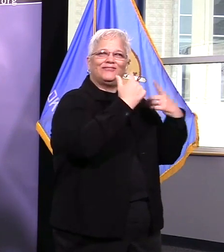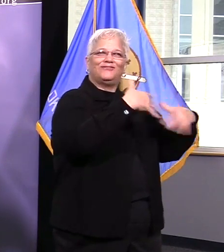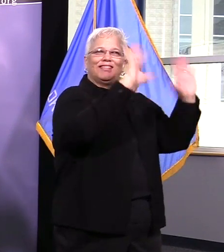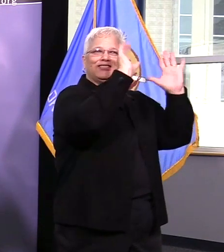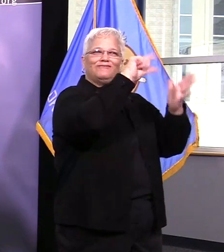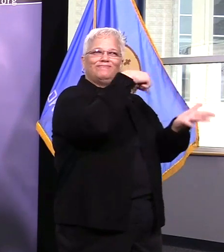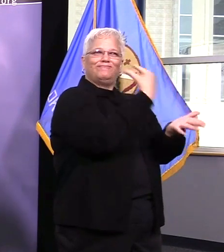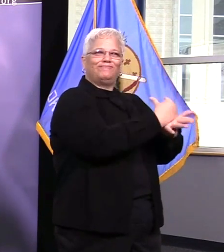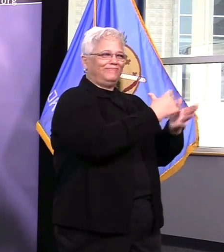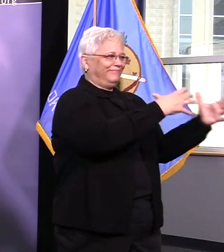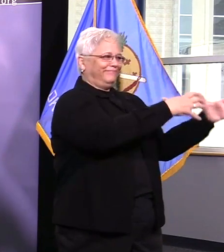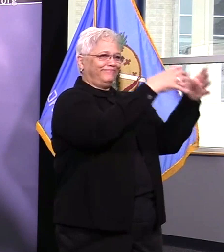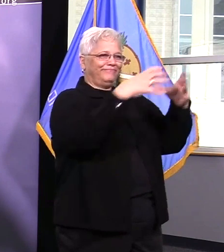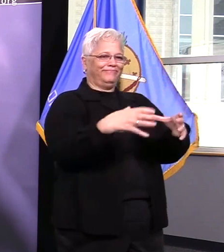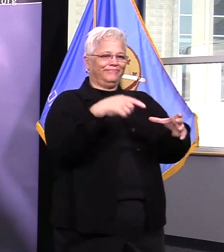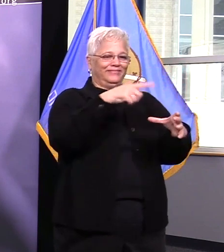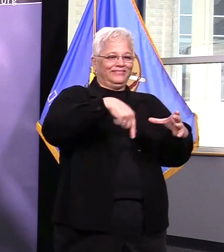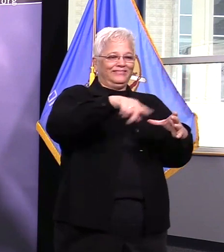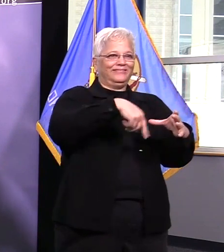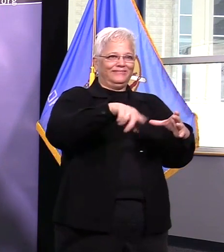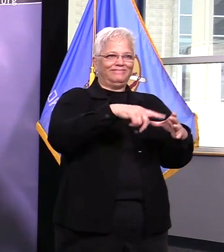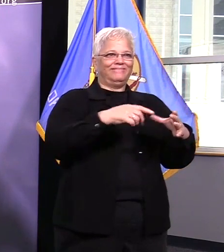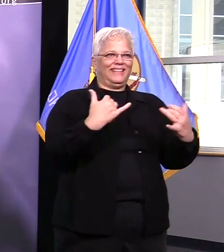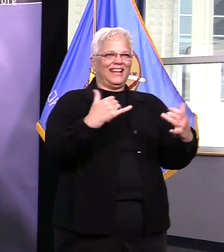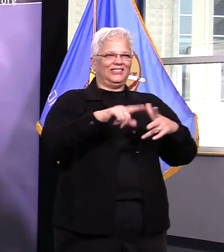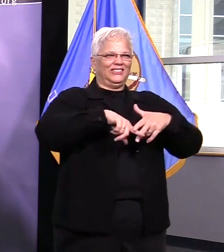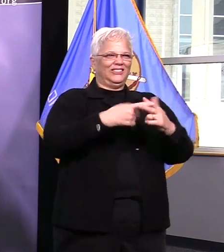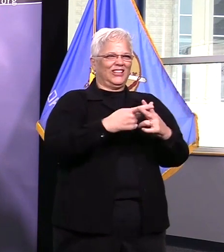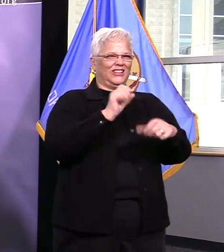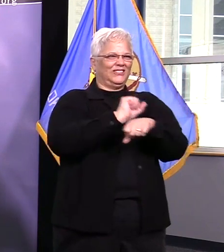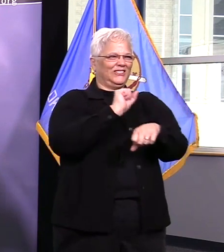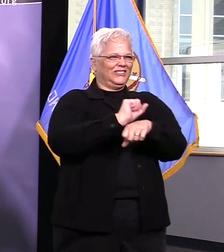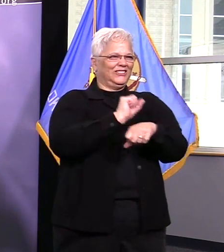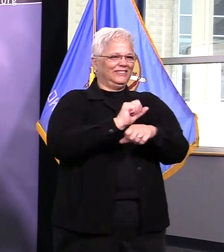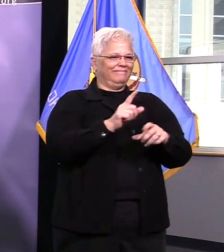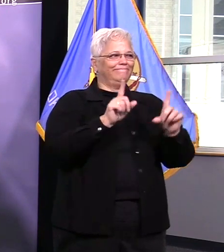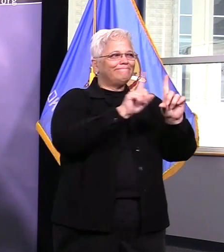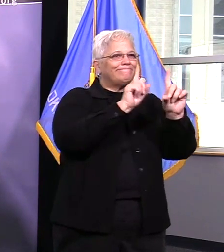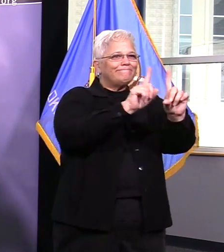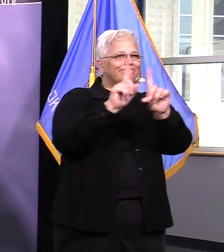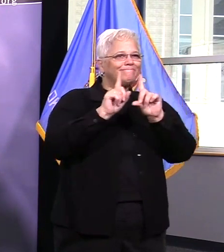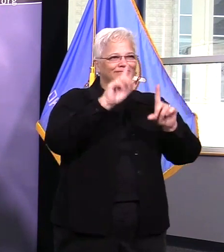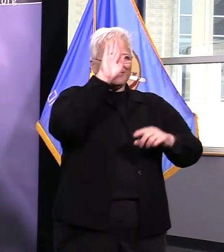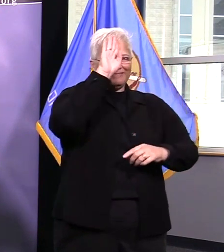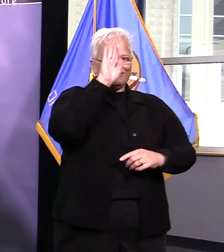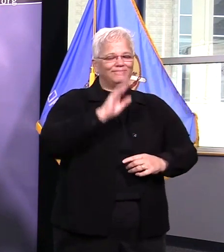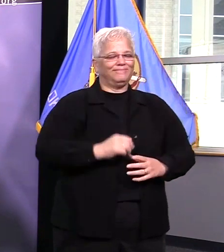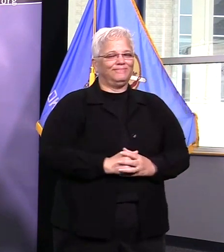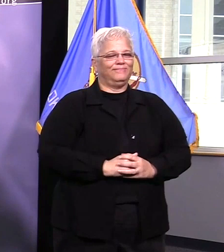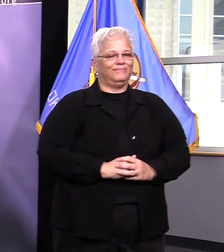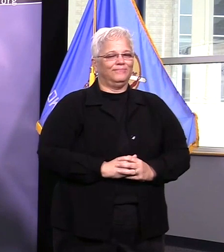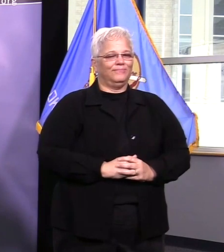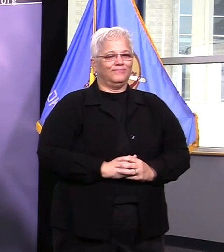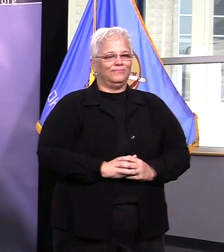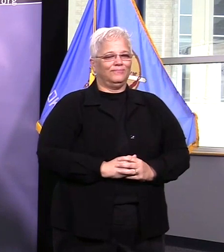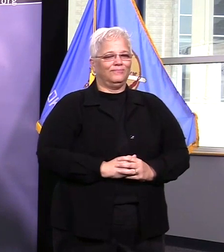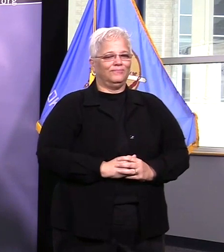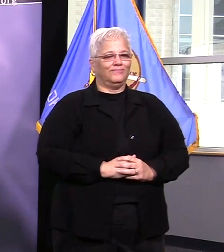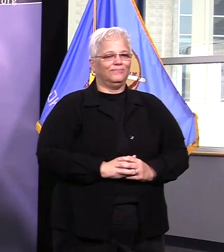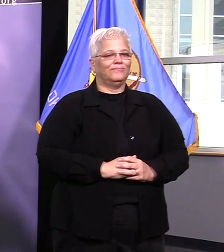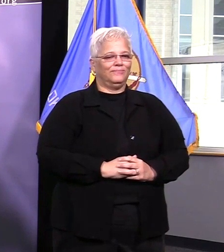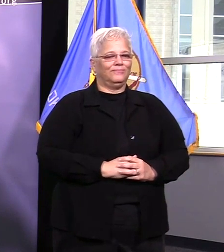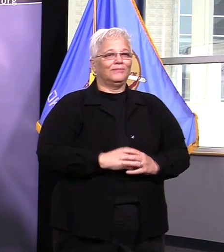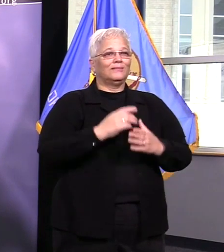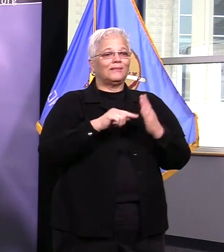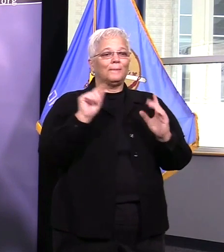at the additional staffing that we already had out there we had quite a few of our firefighters who were turning back their vacation so that they could come help the public and we